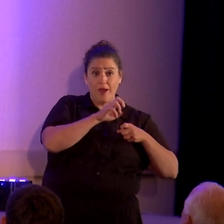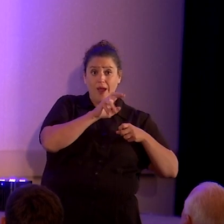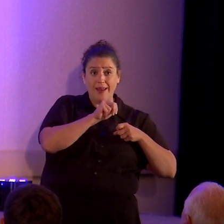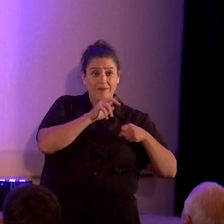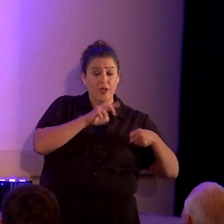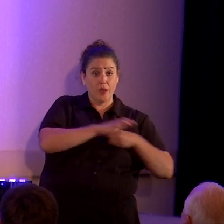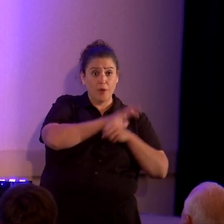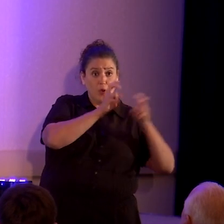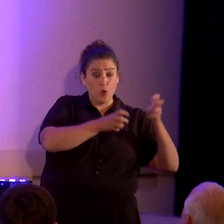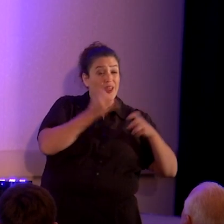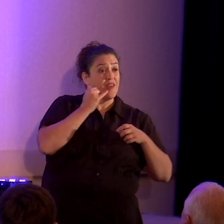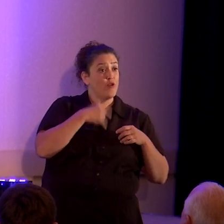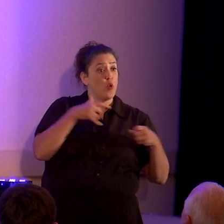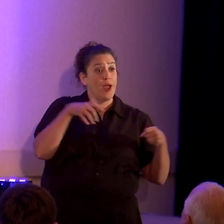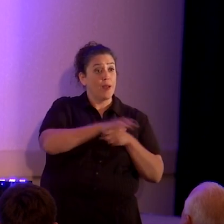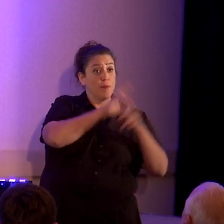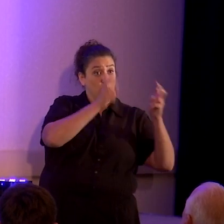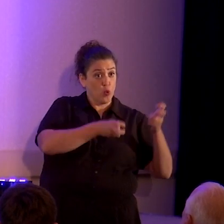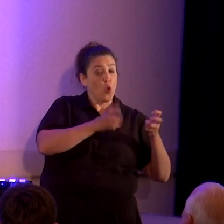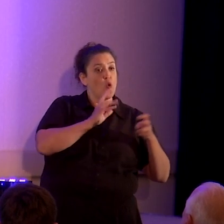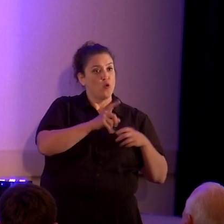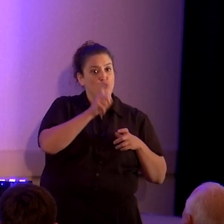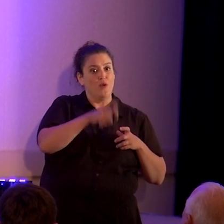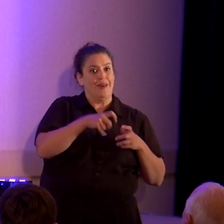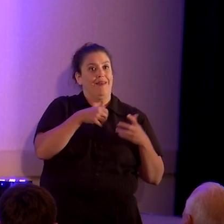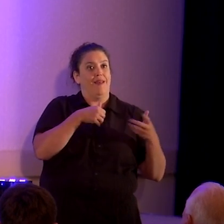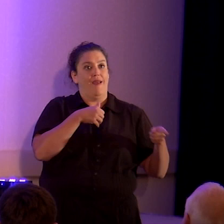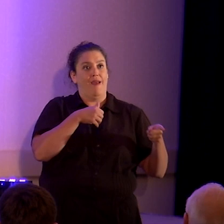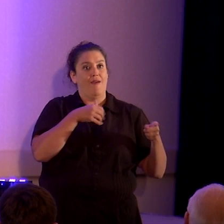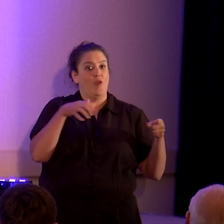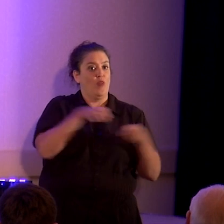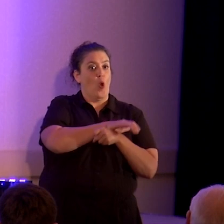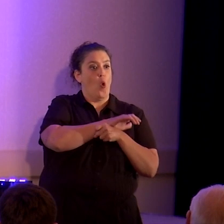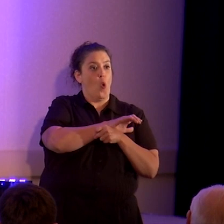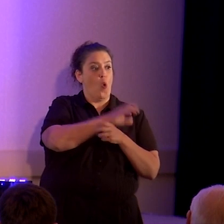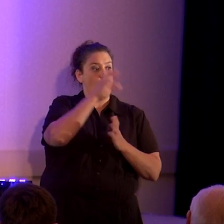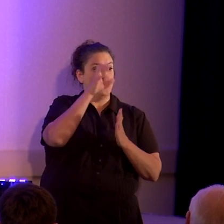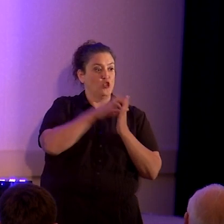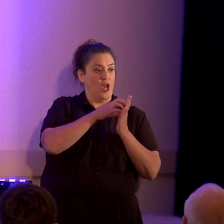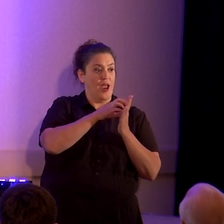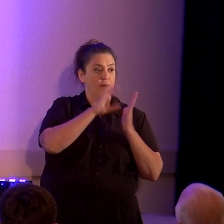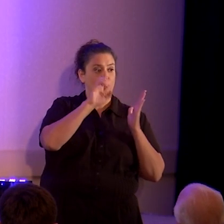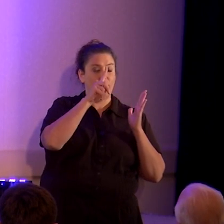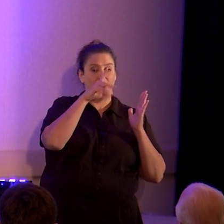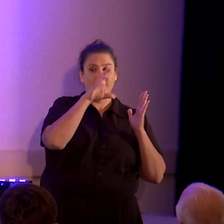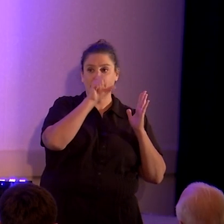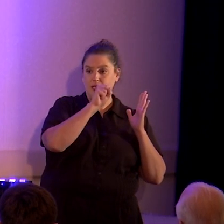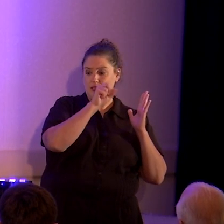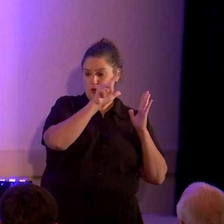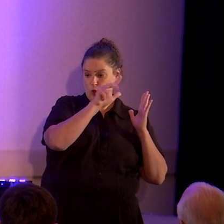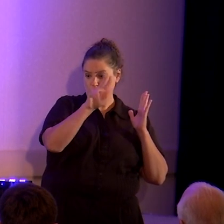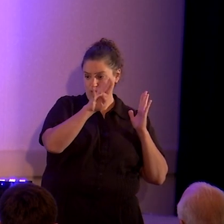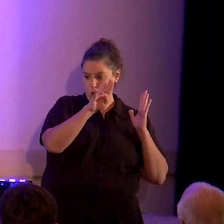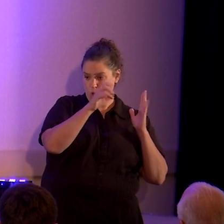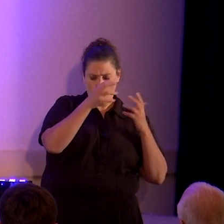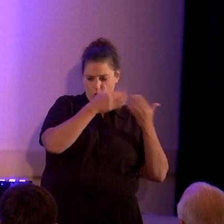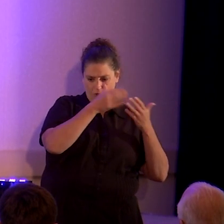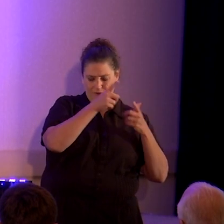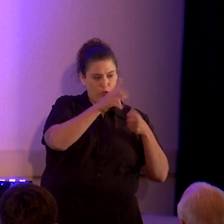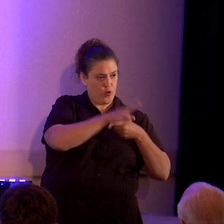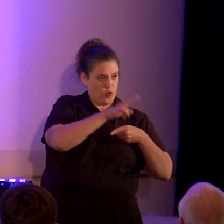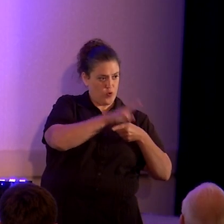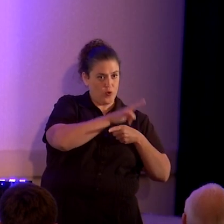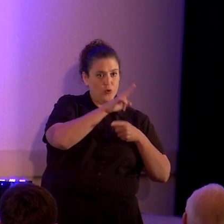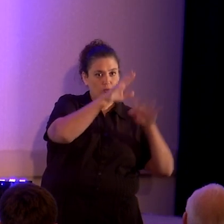If you were to contain the complete quotes, you'd at least have to have the entire chapter of Exodus 34 or whatever, whichever one they're using,